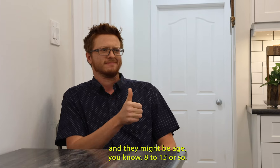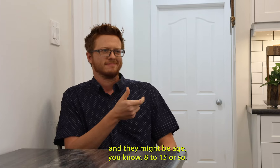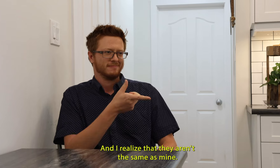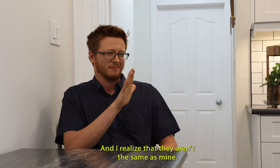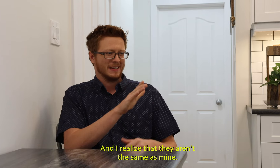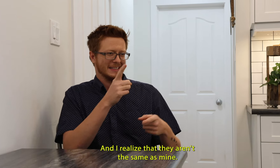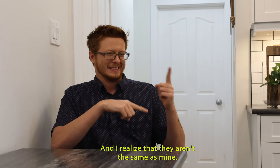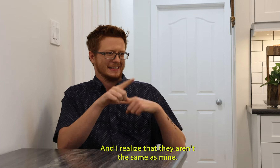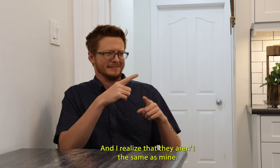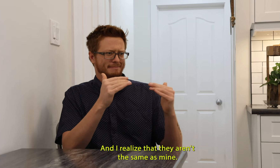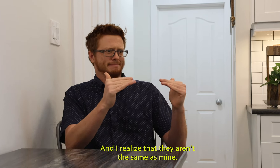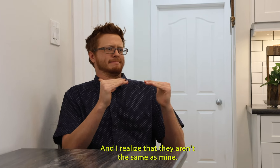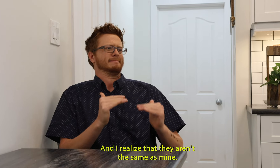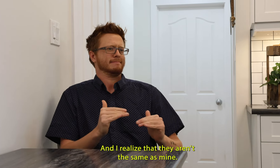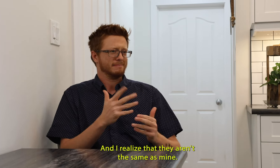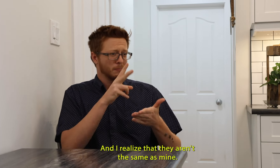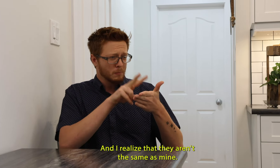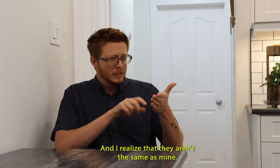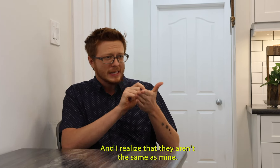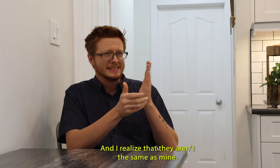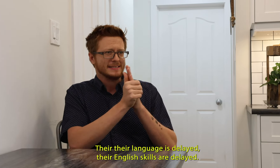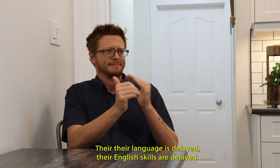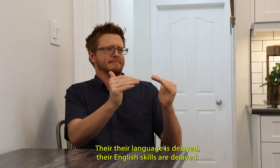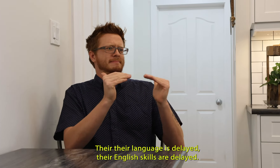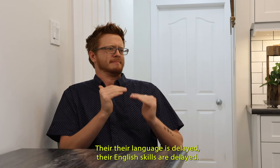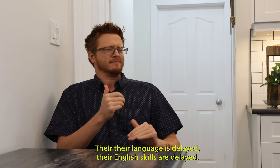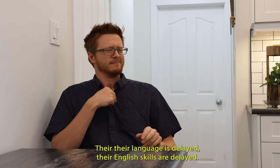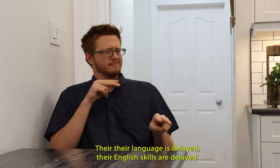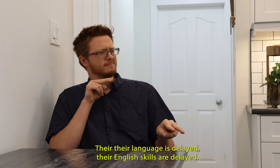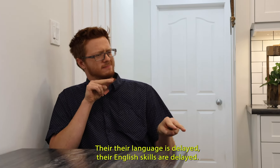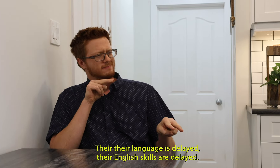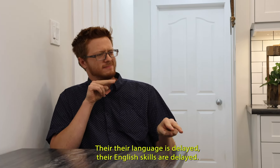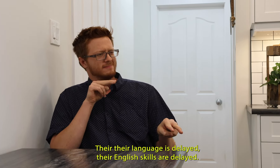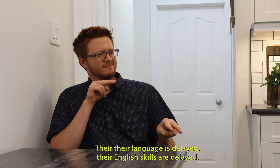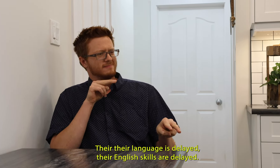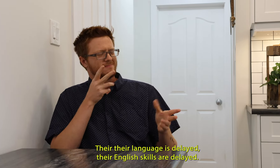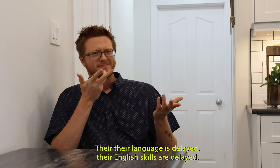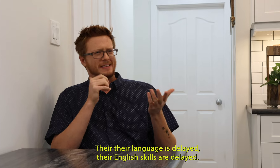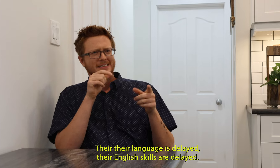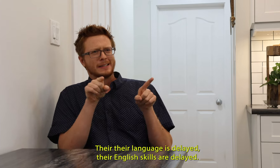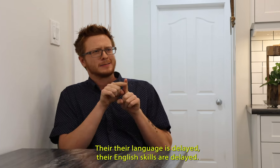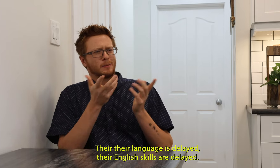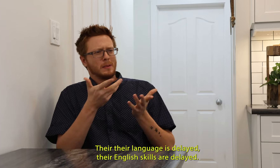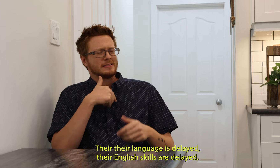And I realized that they aren't the same as mine. Their, their language is delayed, their